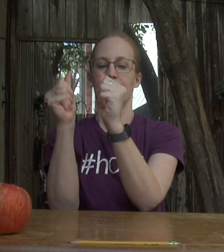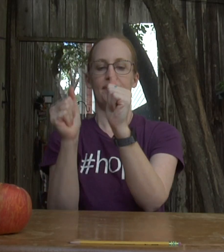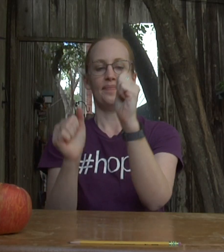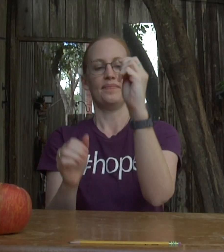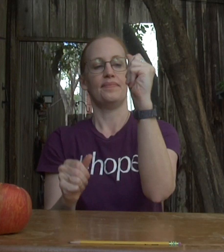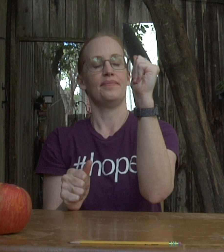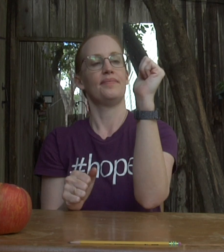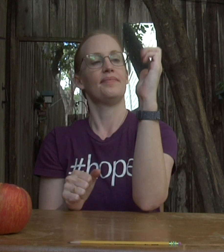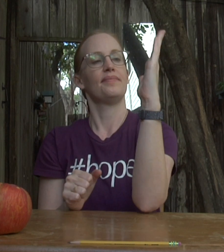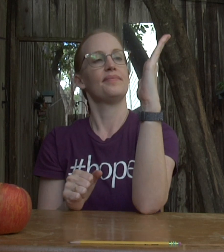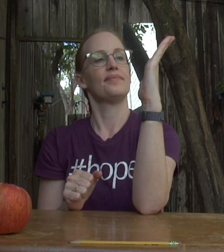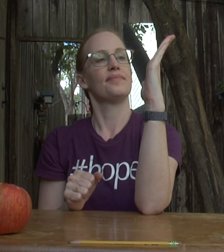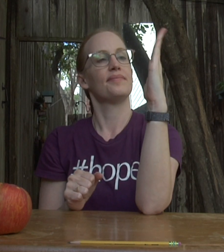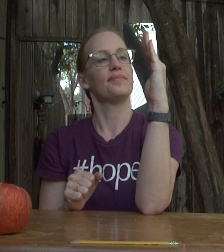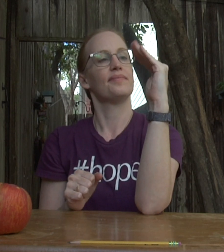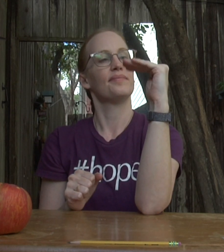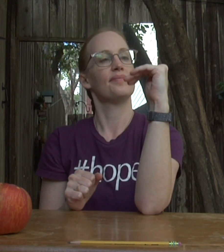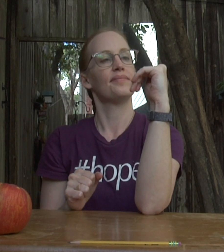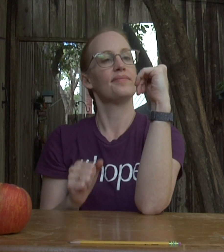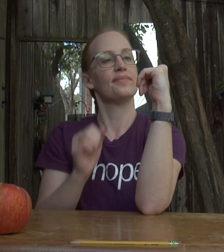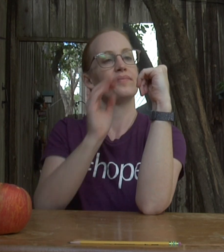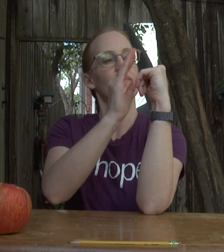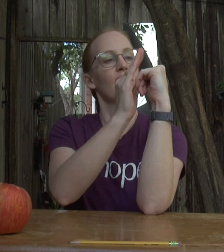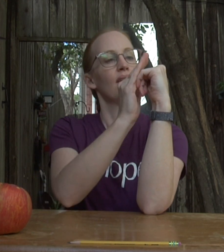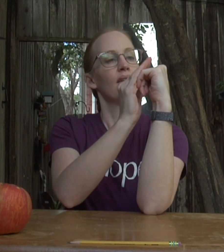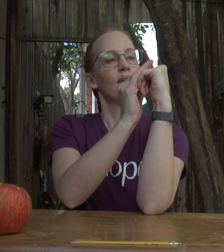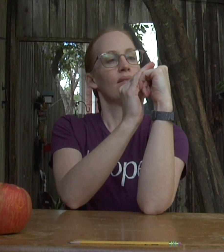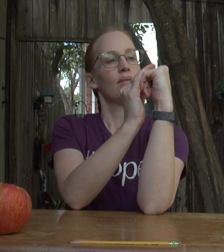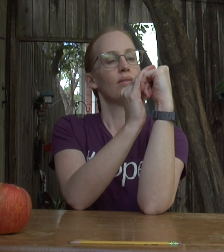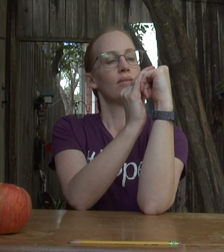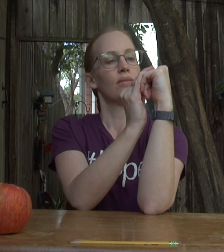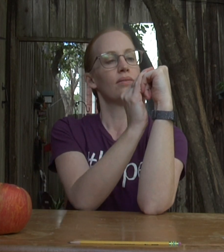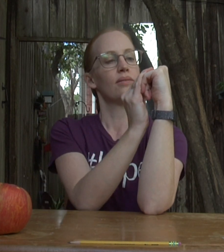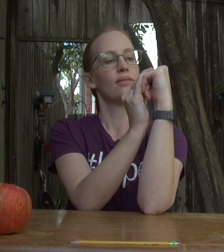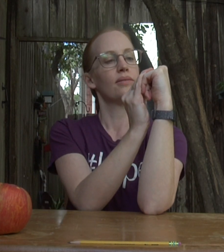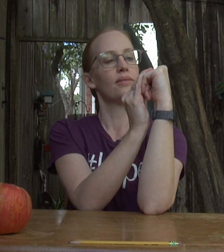And then moving over to the other hand, stretching the lowest section of your fingers.